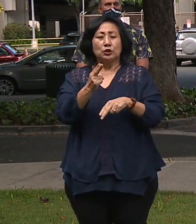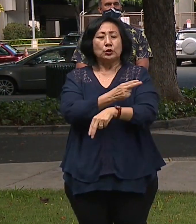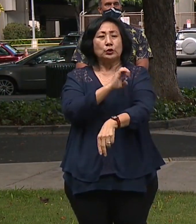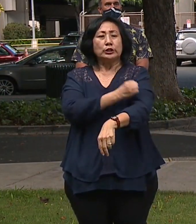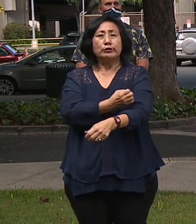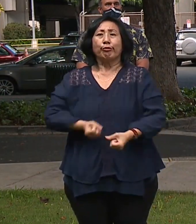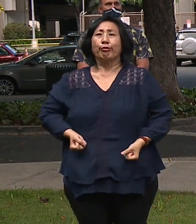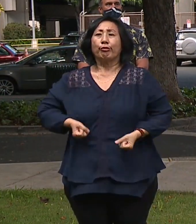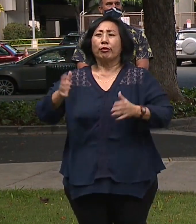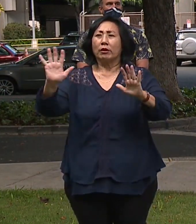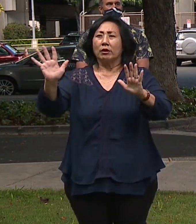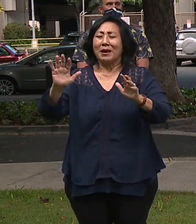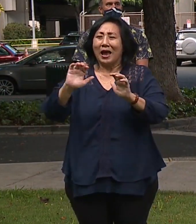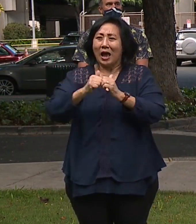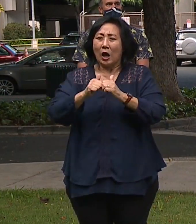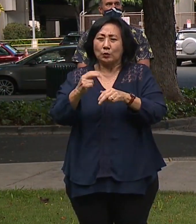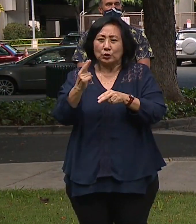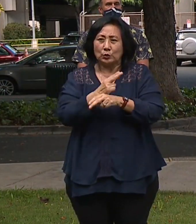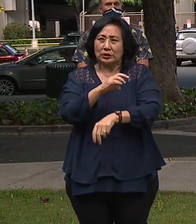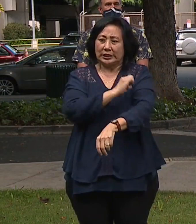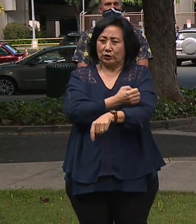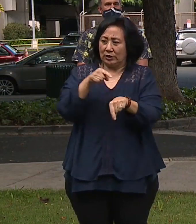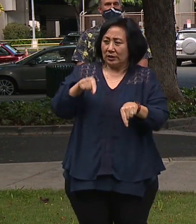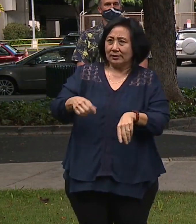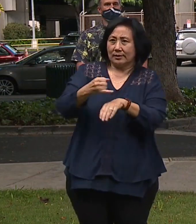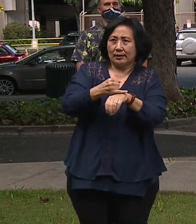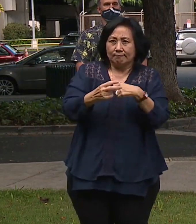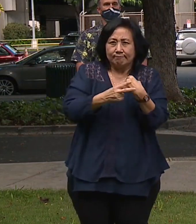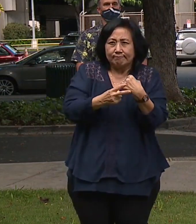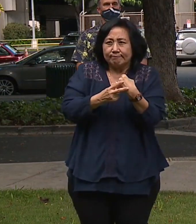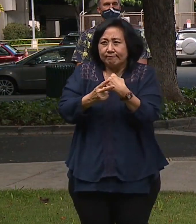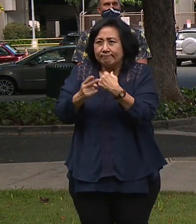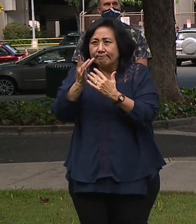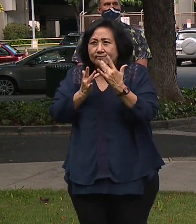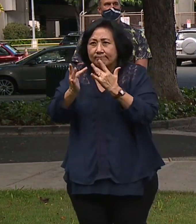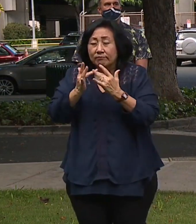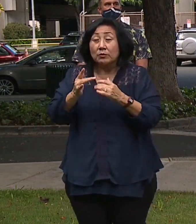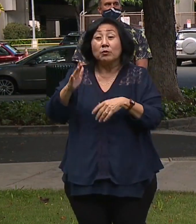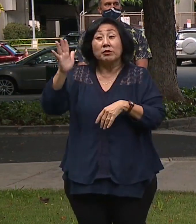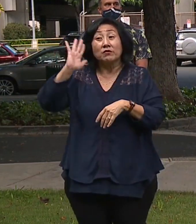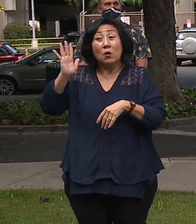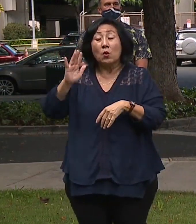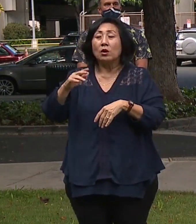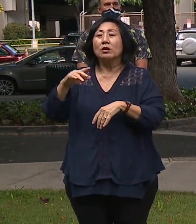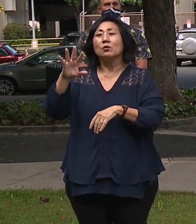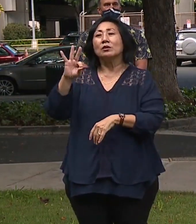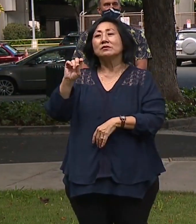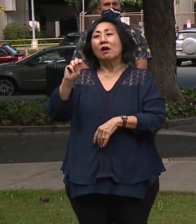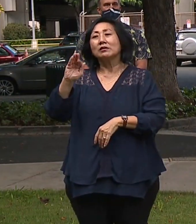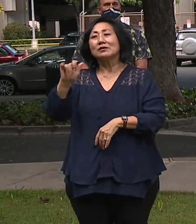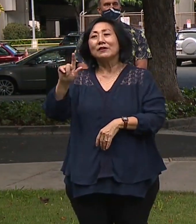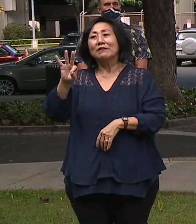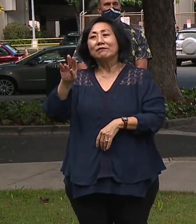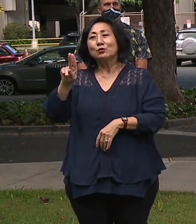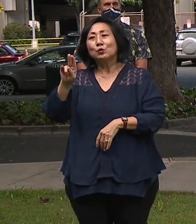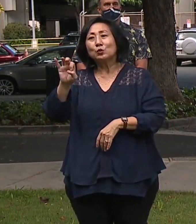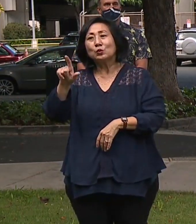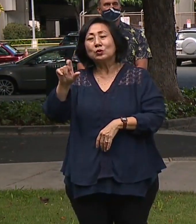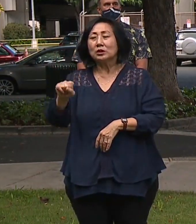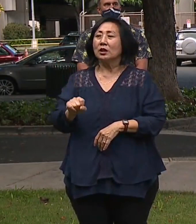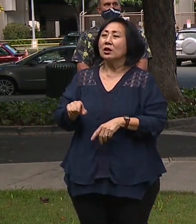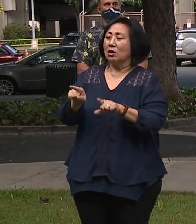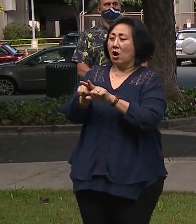better on this island where so much of it was being imported in terms of fossil fuels? And part of it is